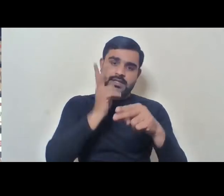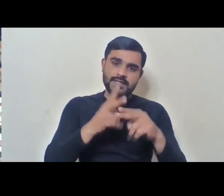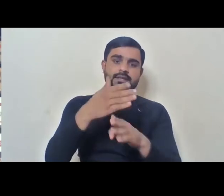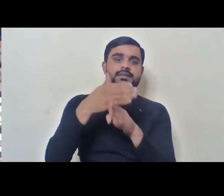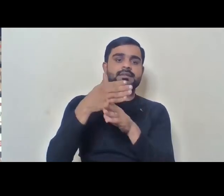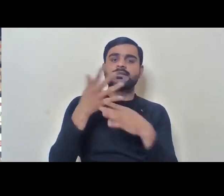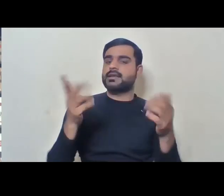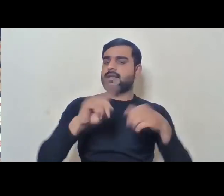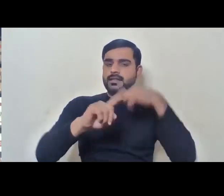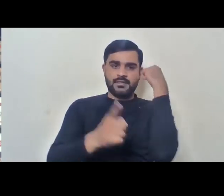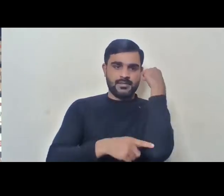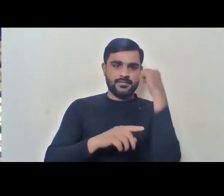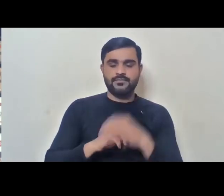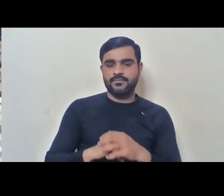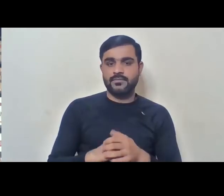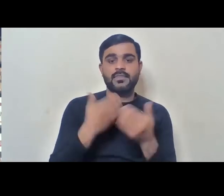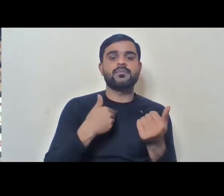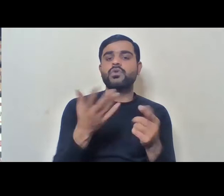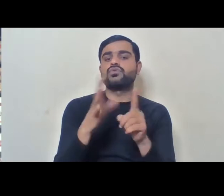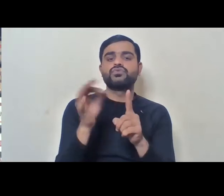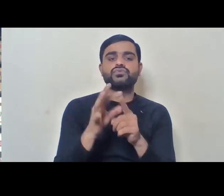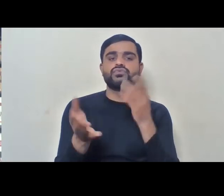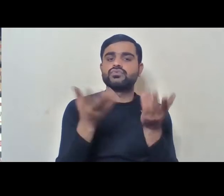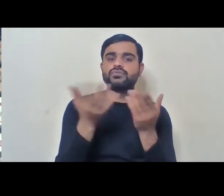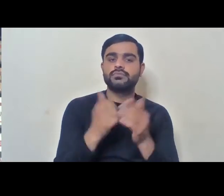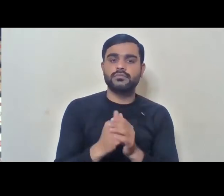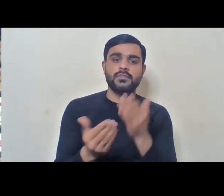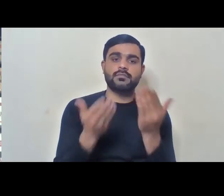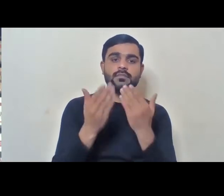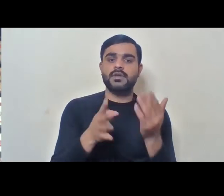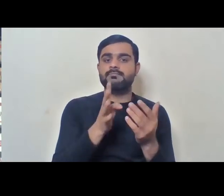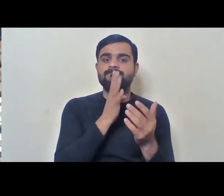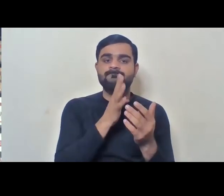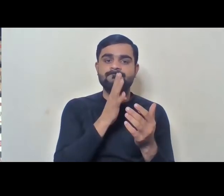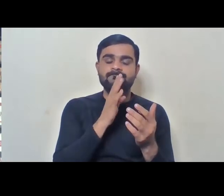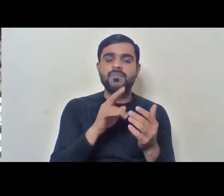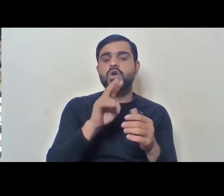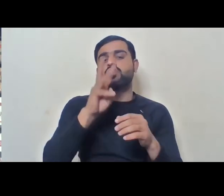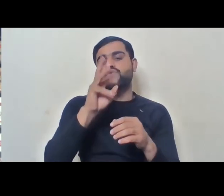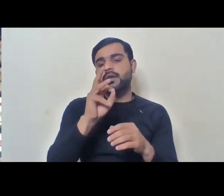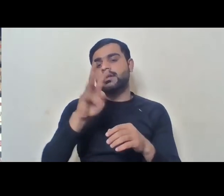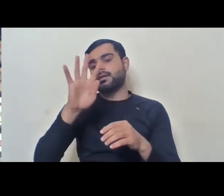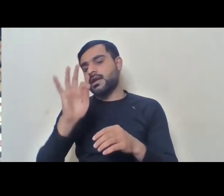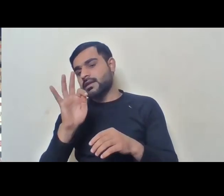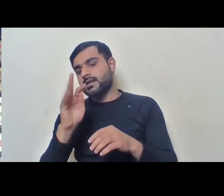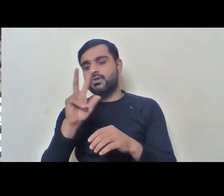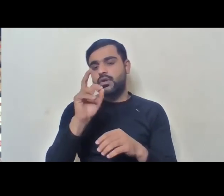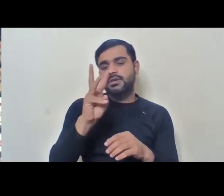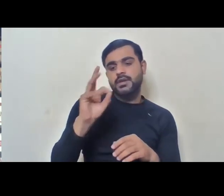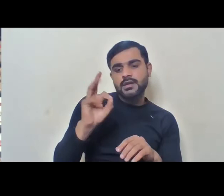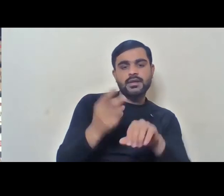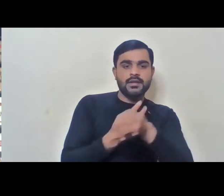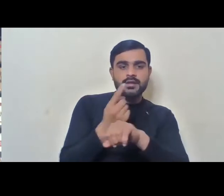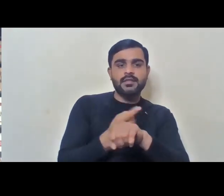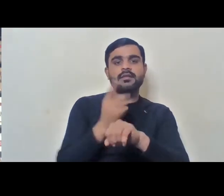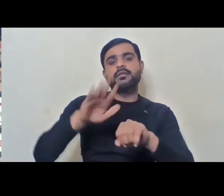Okay, so what I'll do is I'll maybe speak for about 20-30 minutes. And then we could open